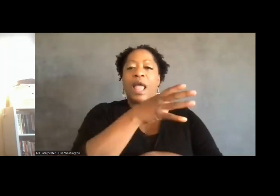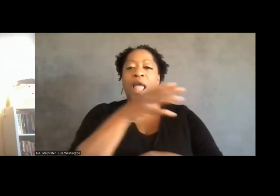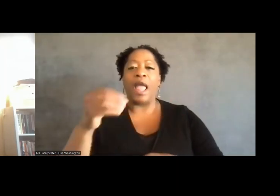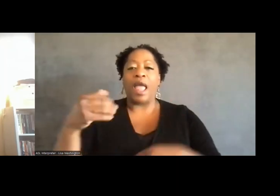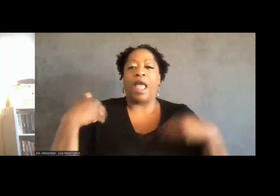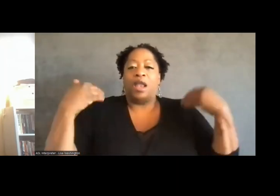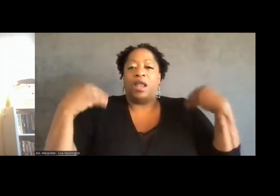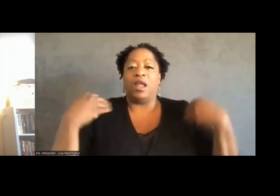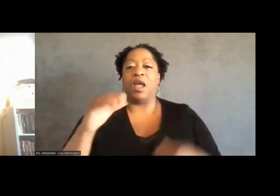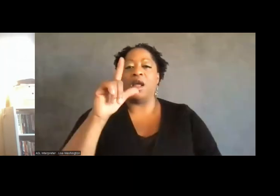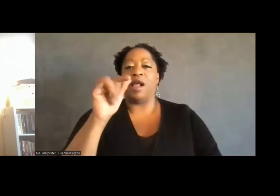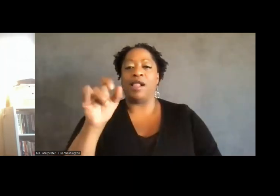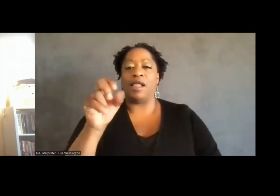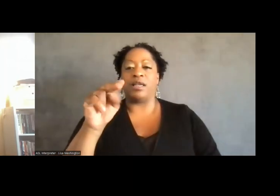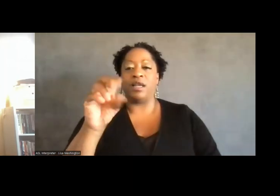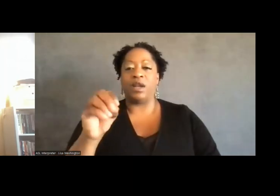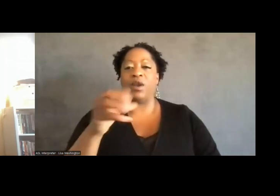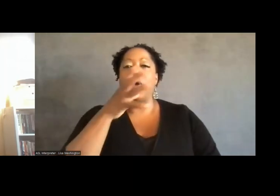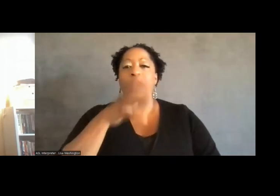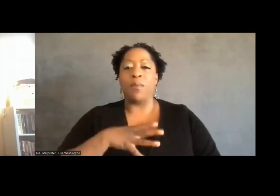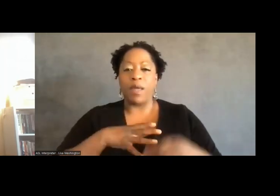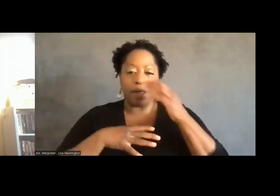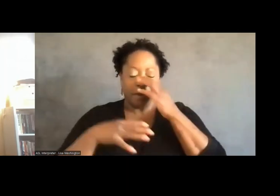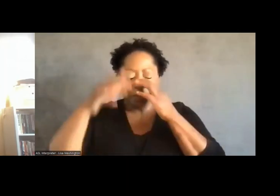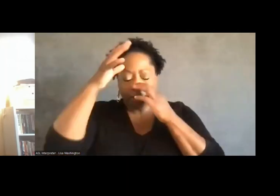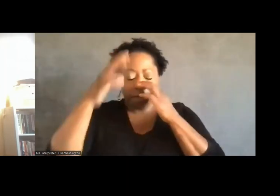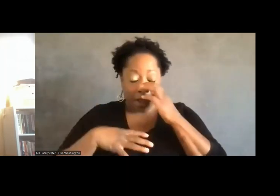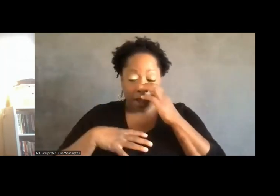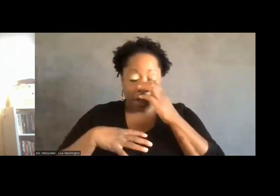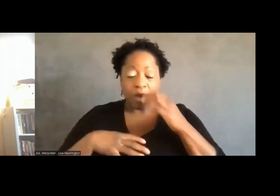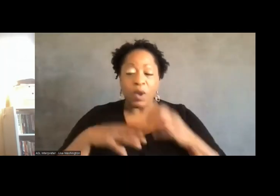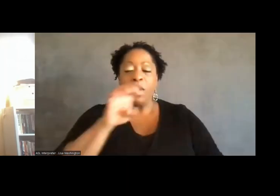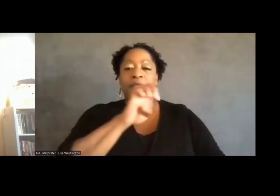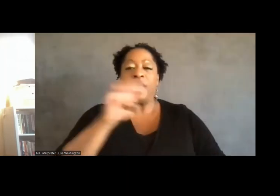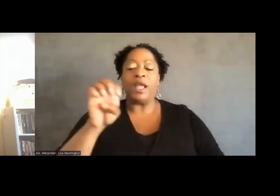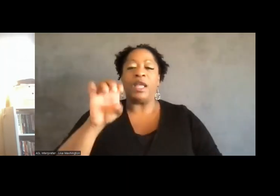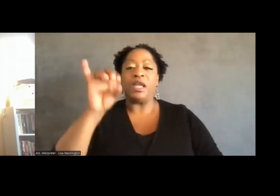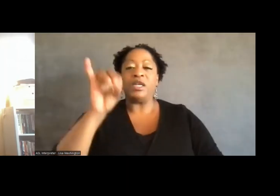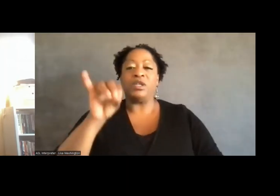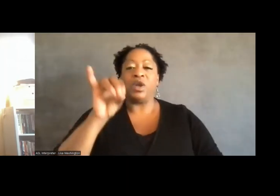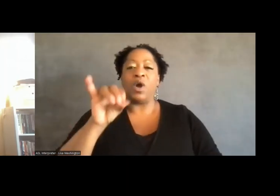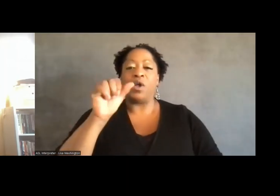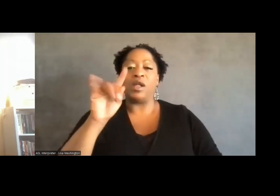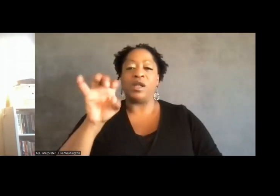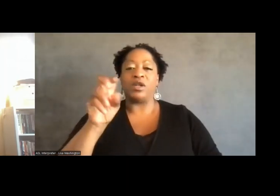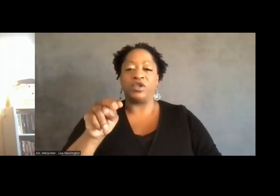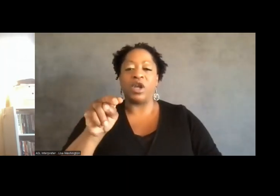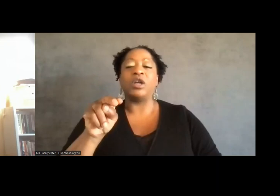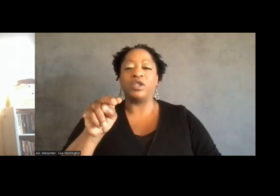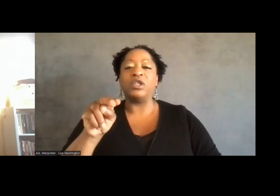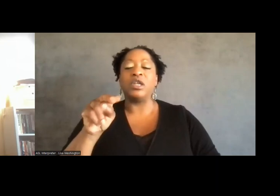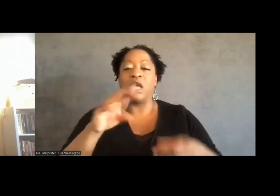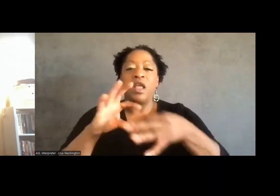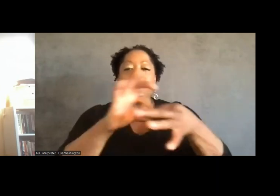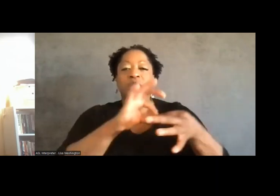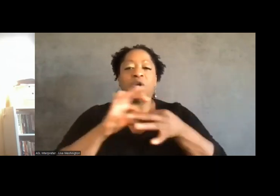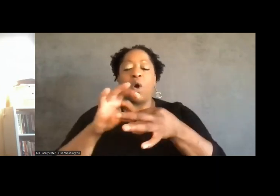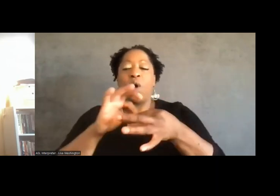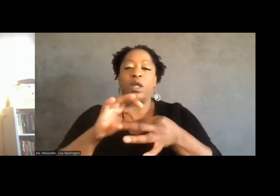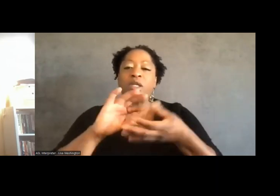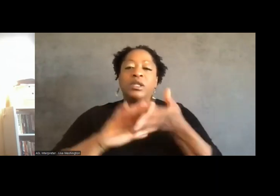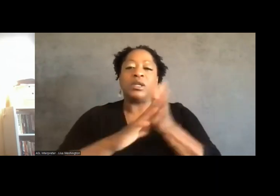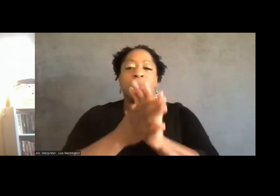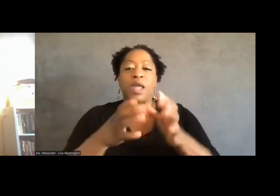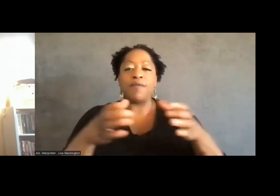With the imposition of the East Oakland injunction, the coalition grew into a city-wide coalition dedicated to fighting